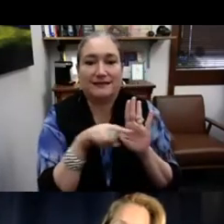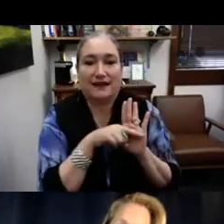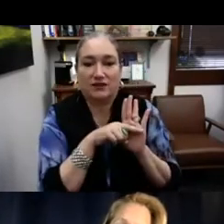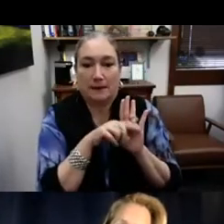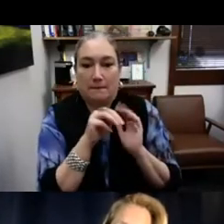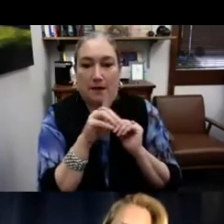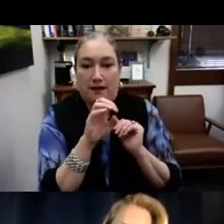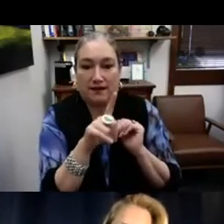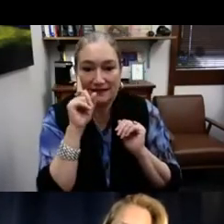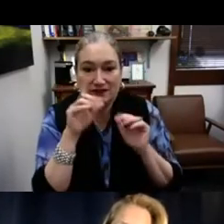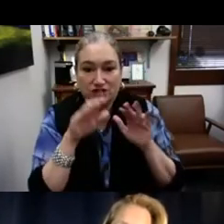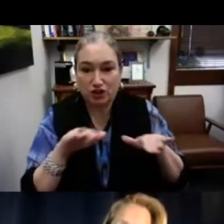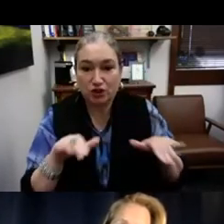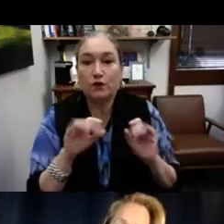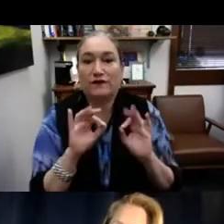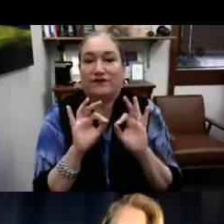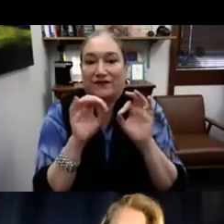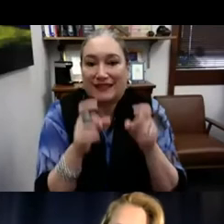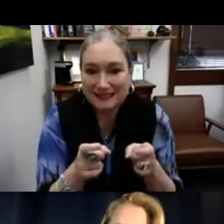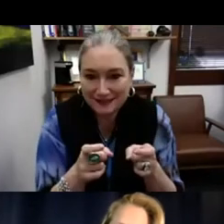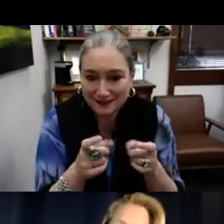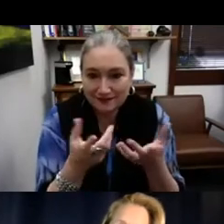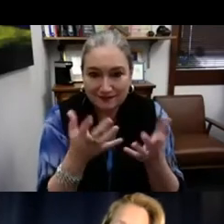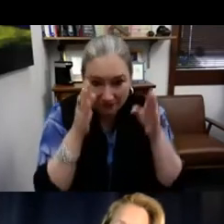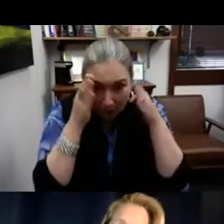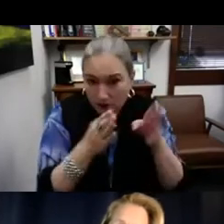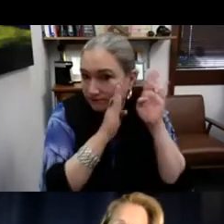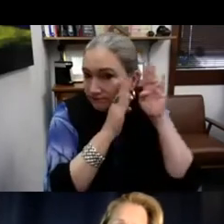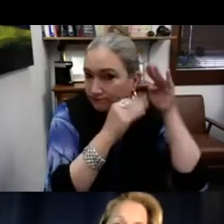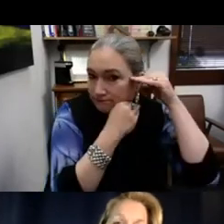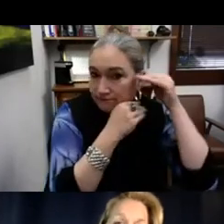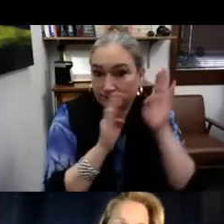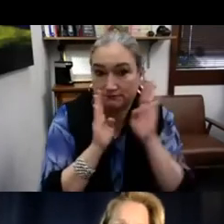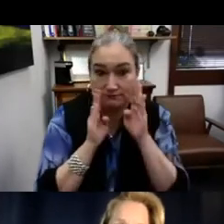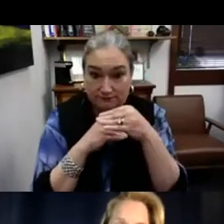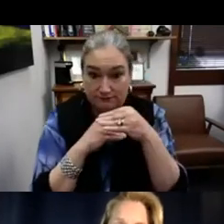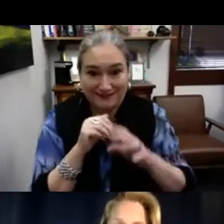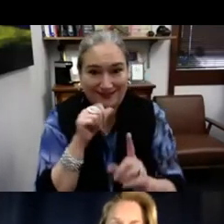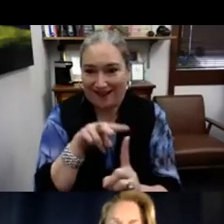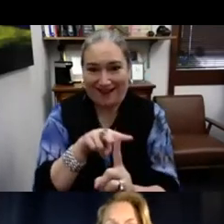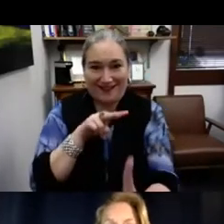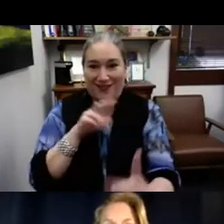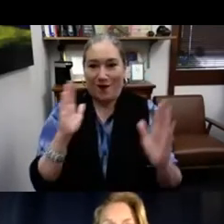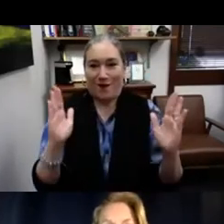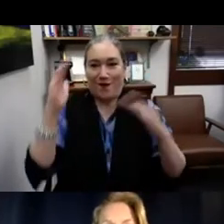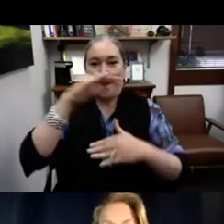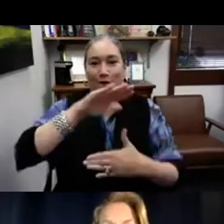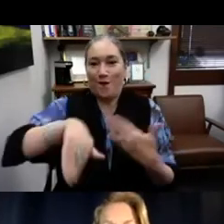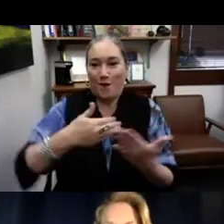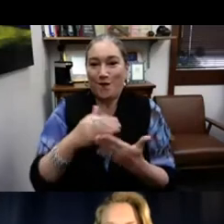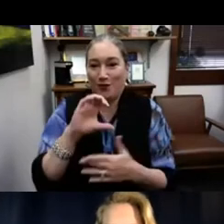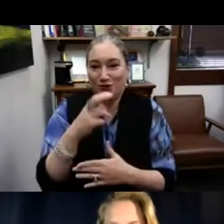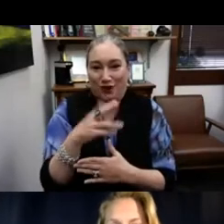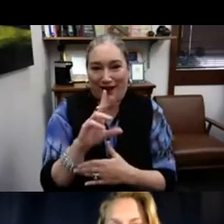So under special education, they often focus on the deficit model and trying to fix the deaf child, only focusing on either